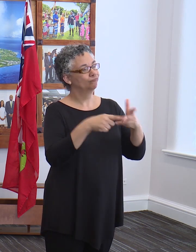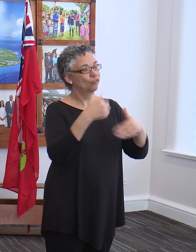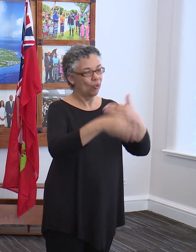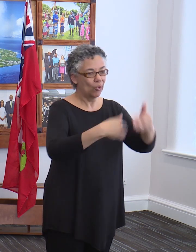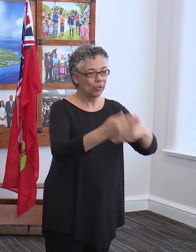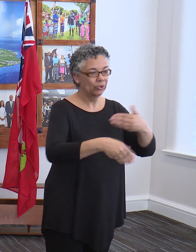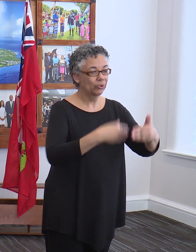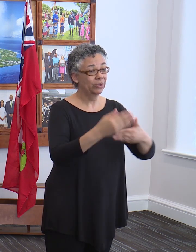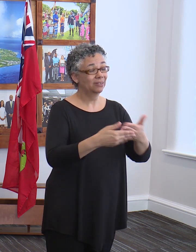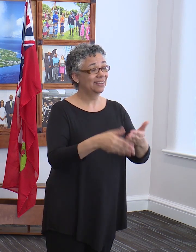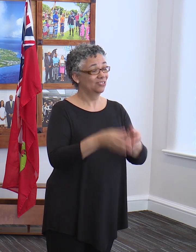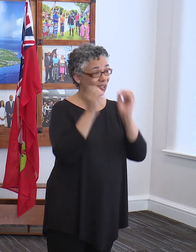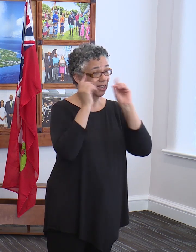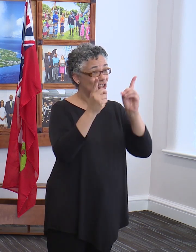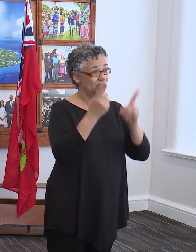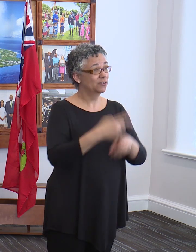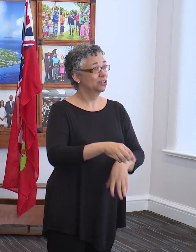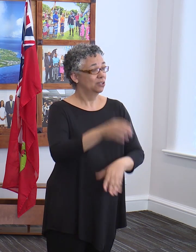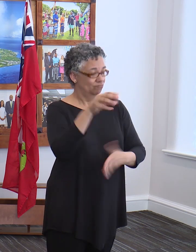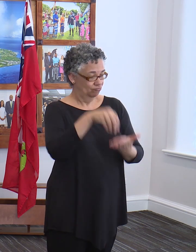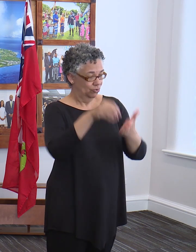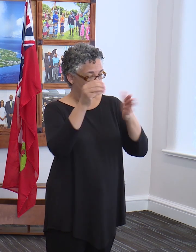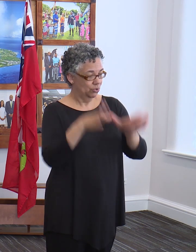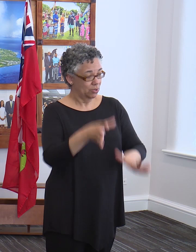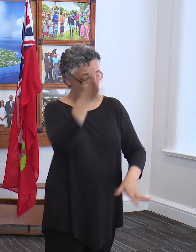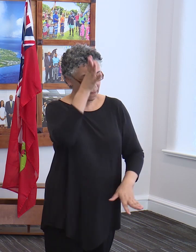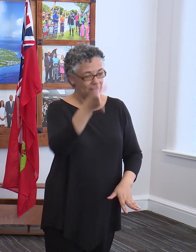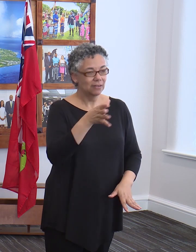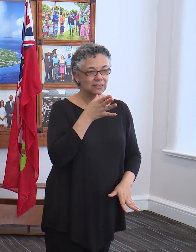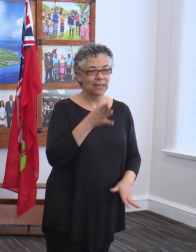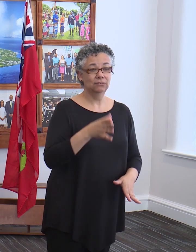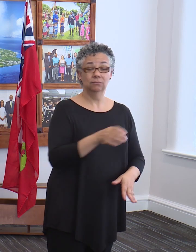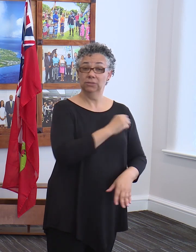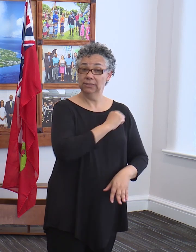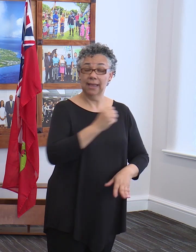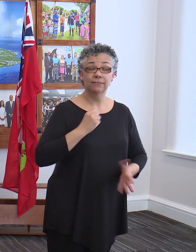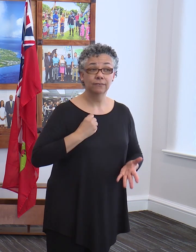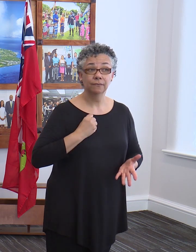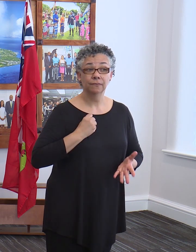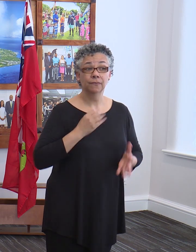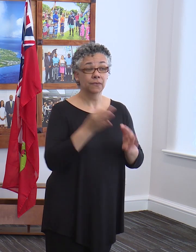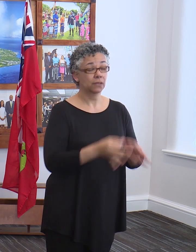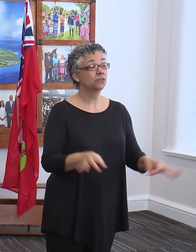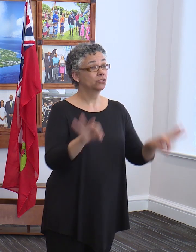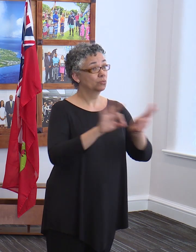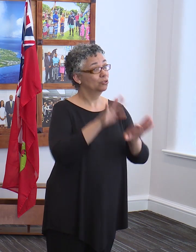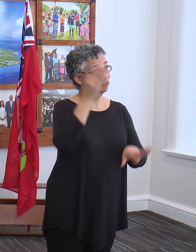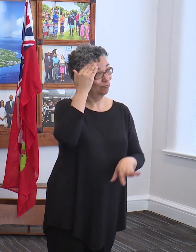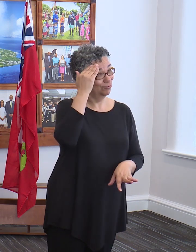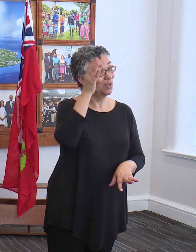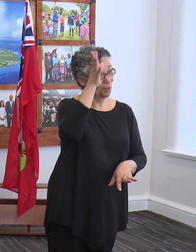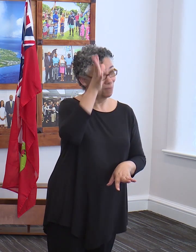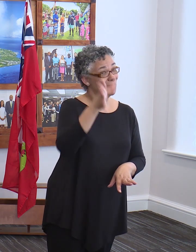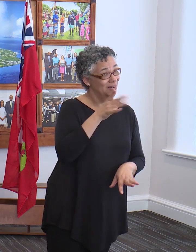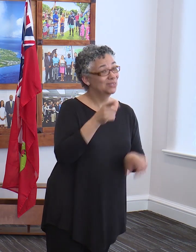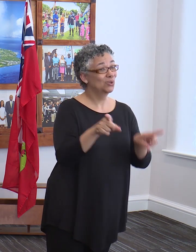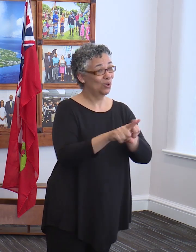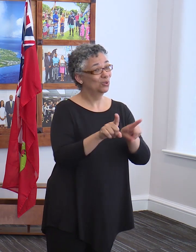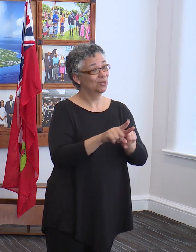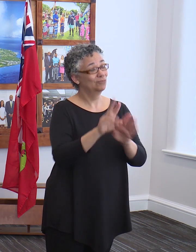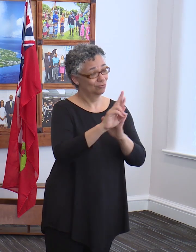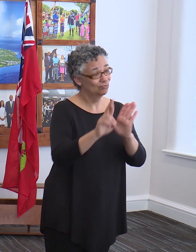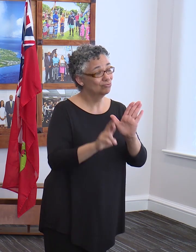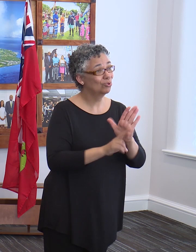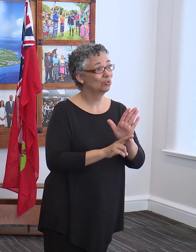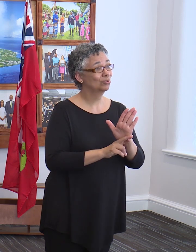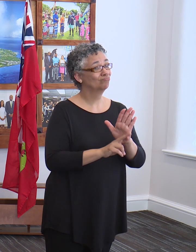parents, and other school staff. Now, it is also important to note that parents have a role to play in this as well.